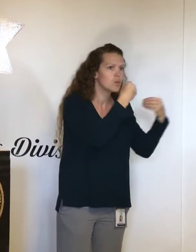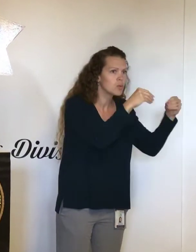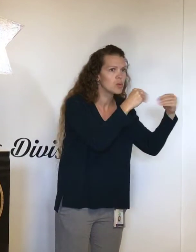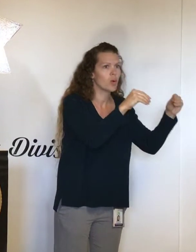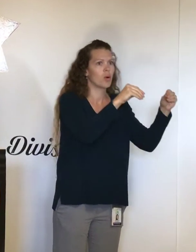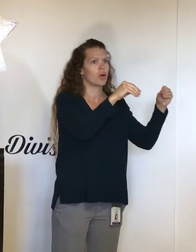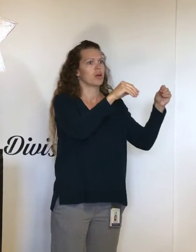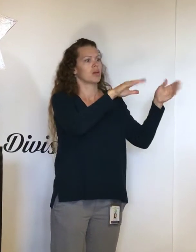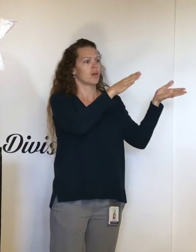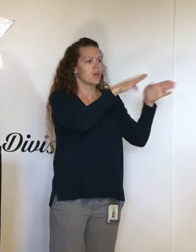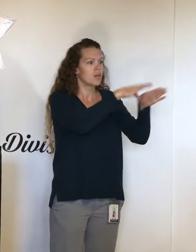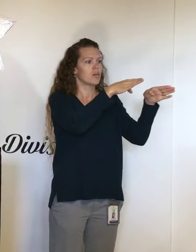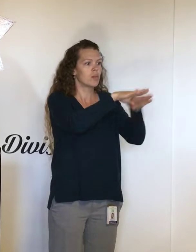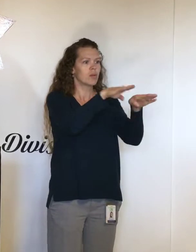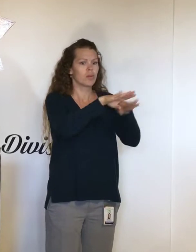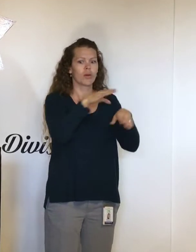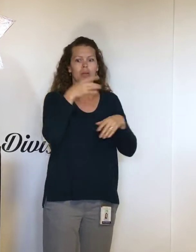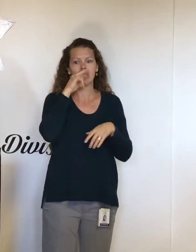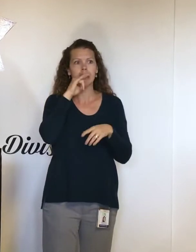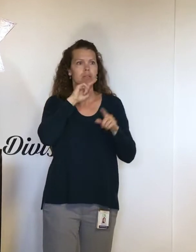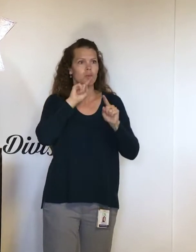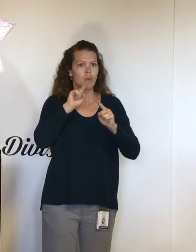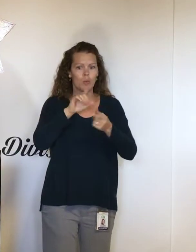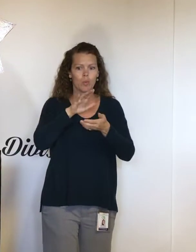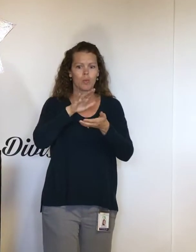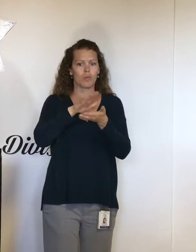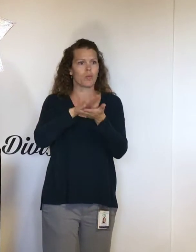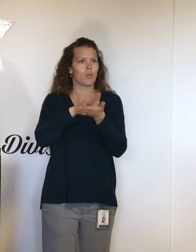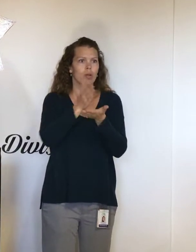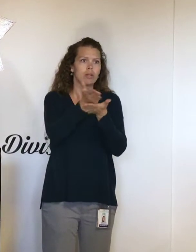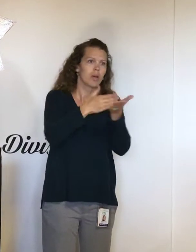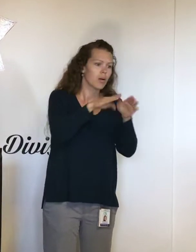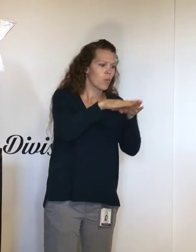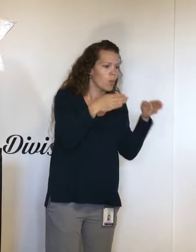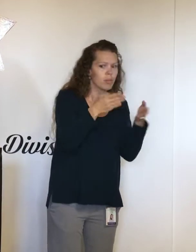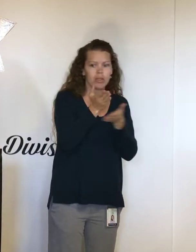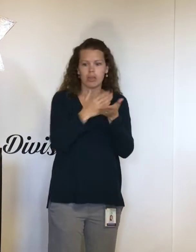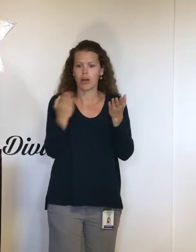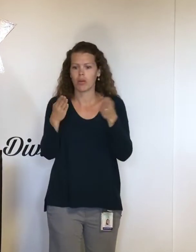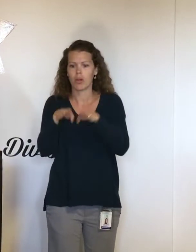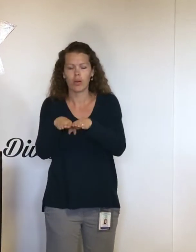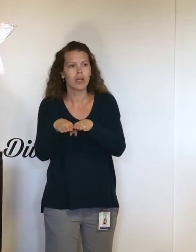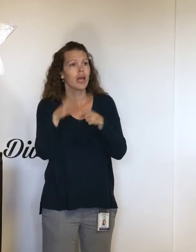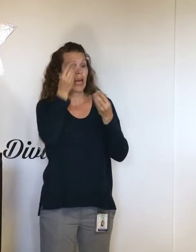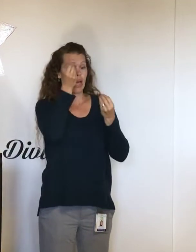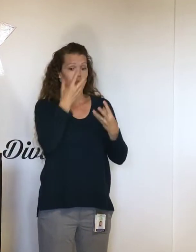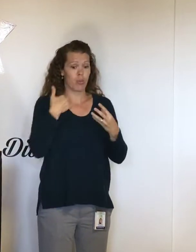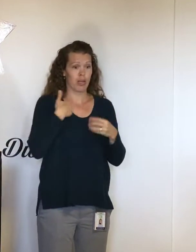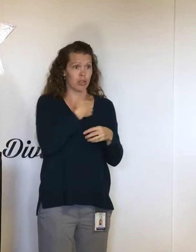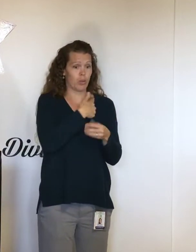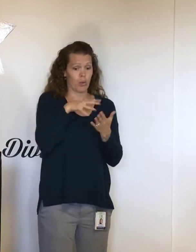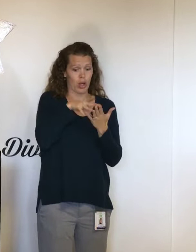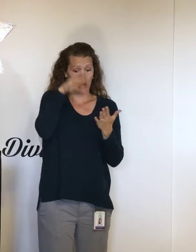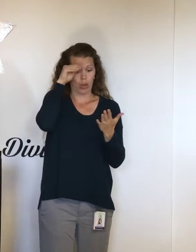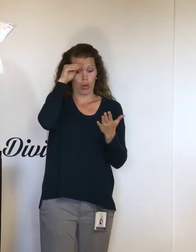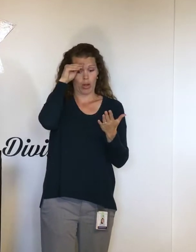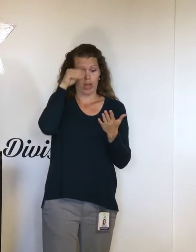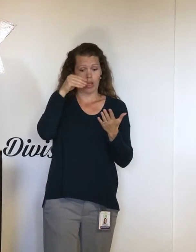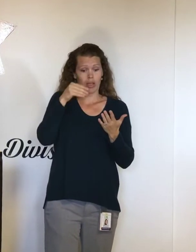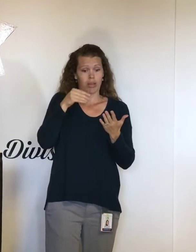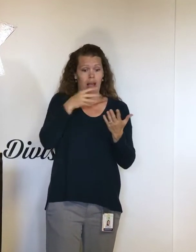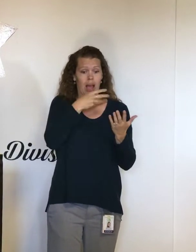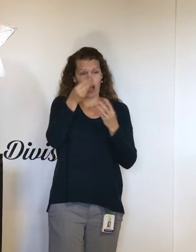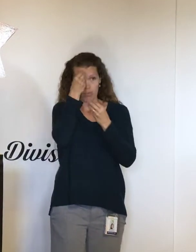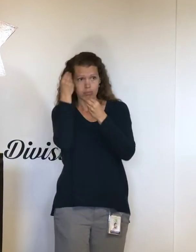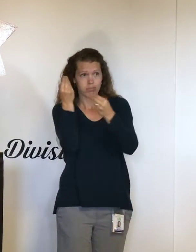kids to school. We recognize that. We understand that. The information that we're receiving in the county, we know is vital when someone's trying to